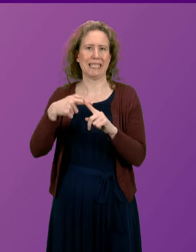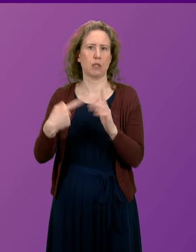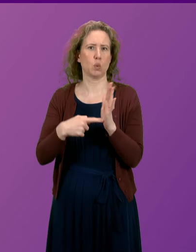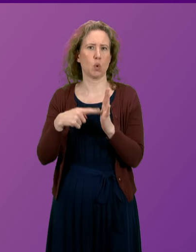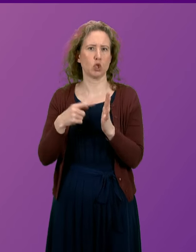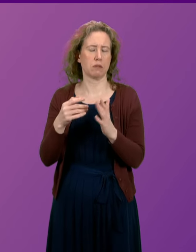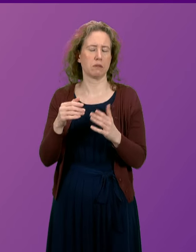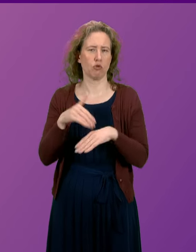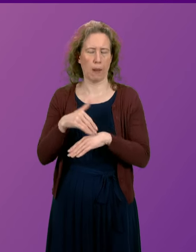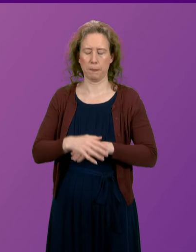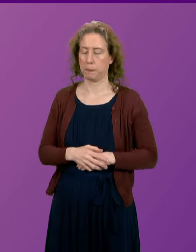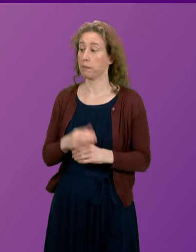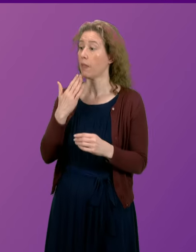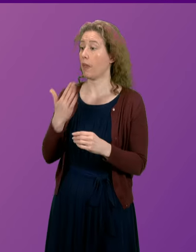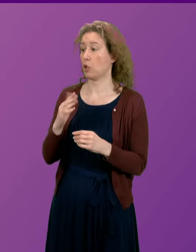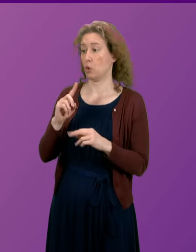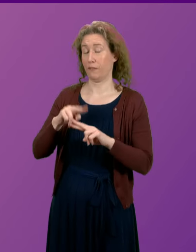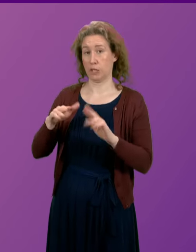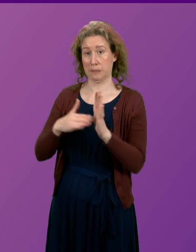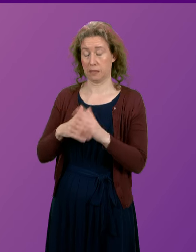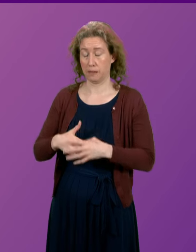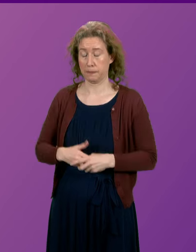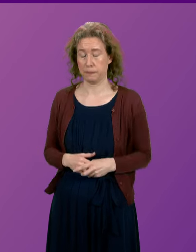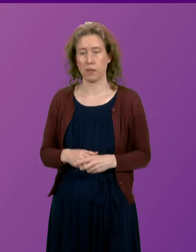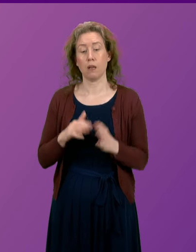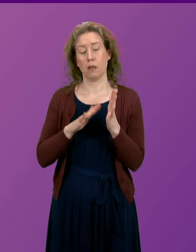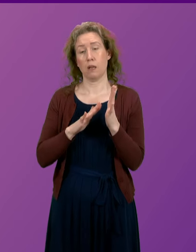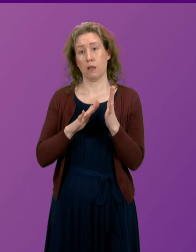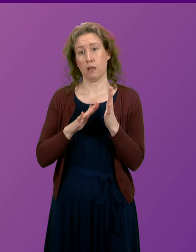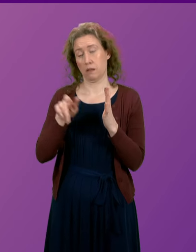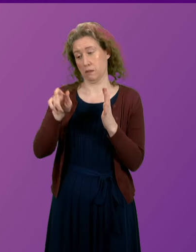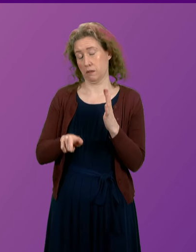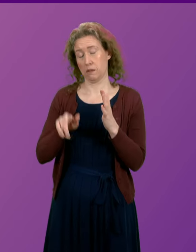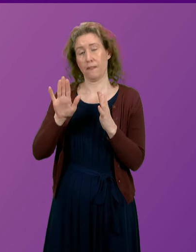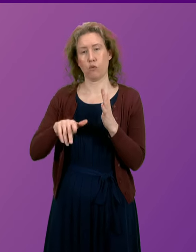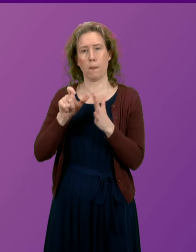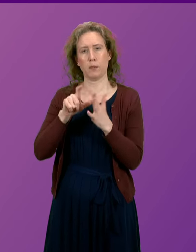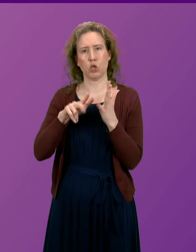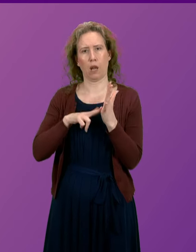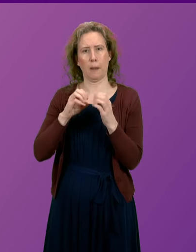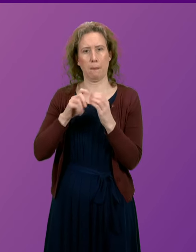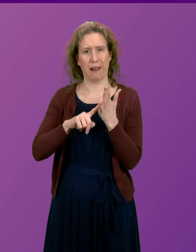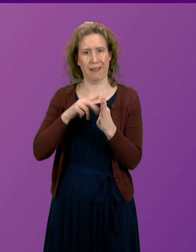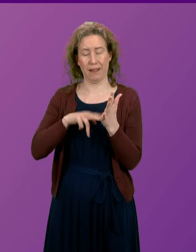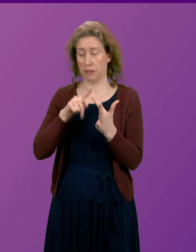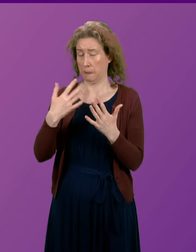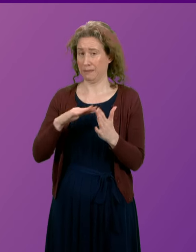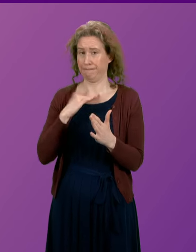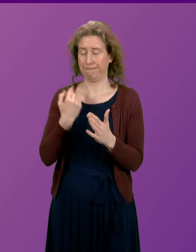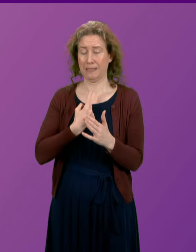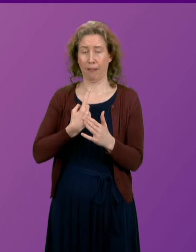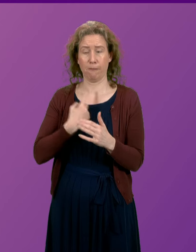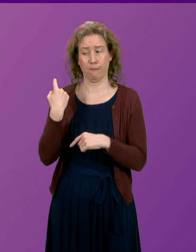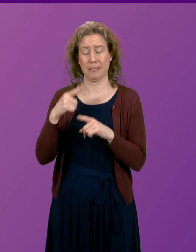I thank the First Minister for that answer. Murray Dowie from Dunblain tragically took his own life in